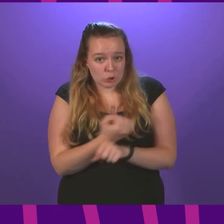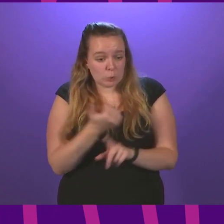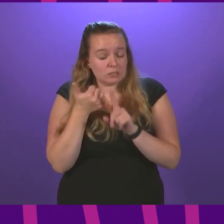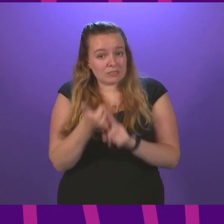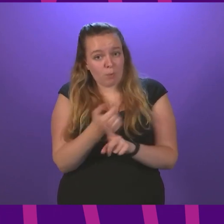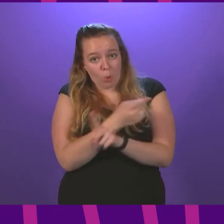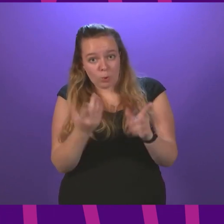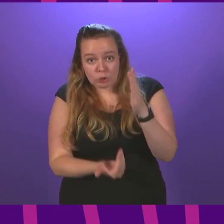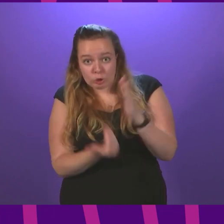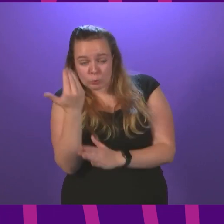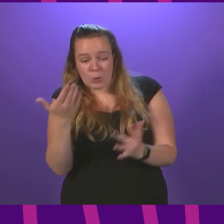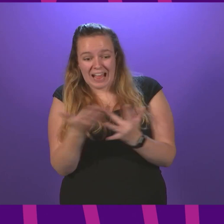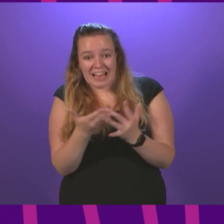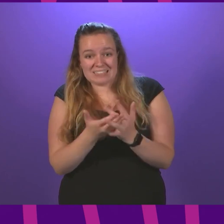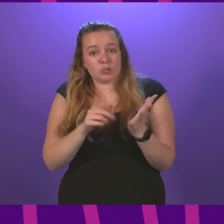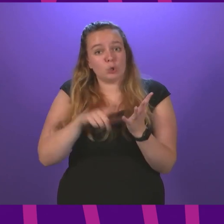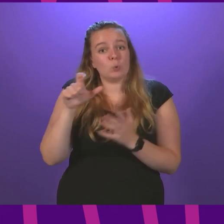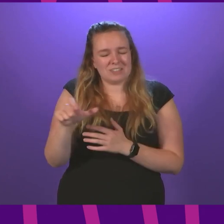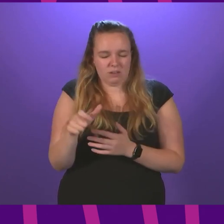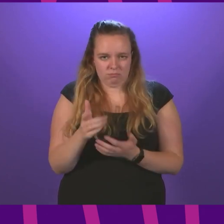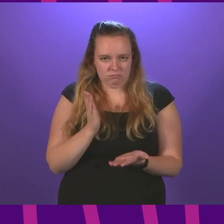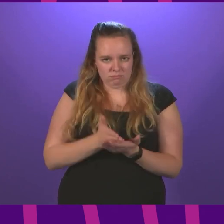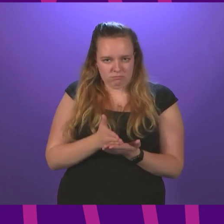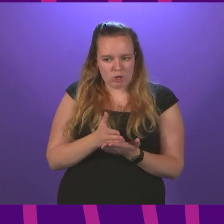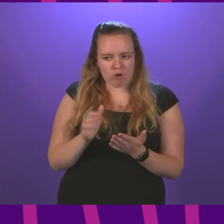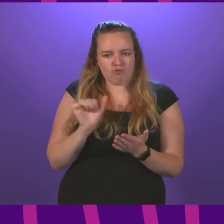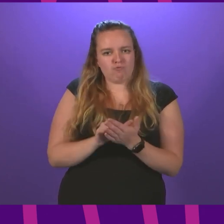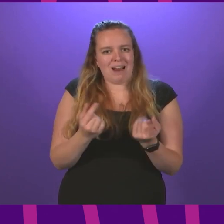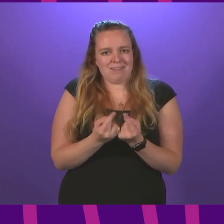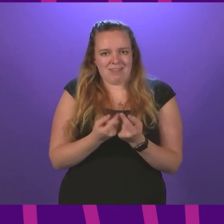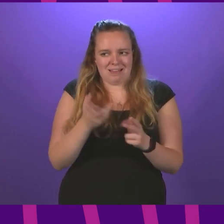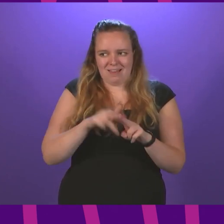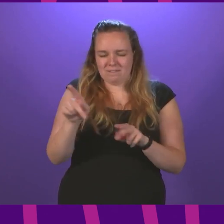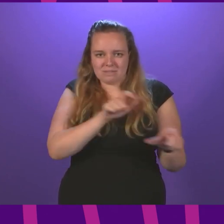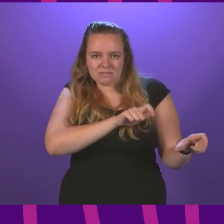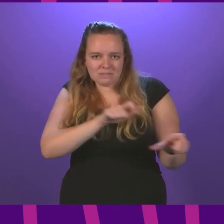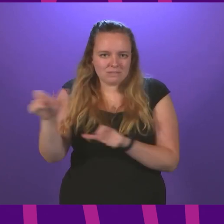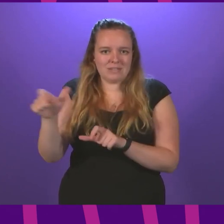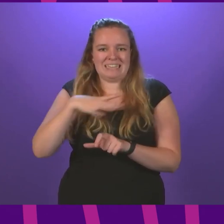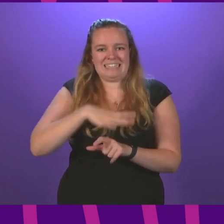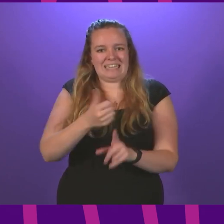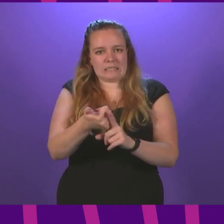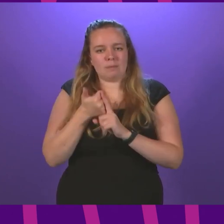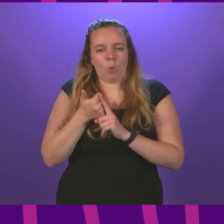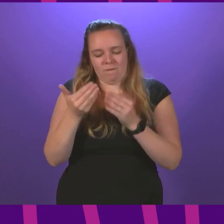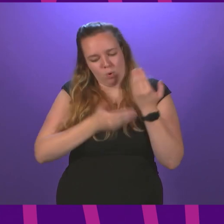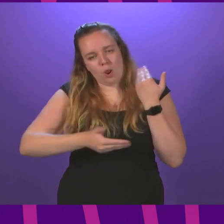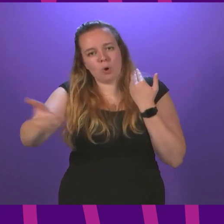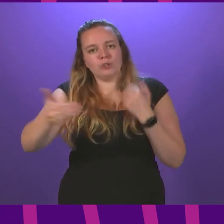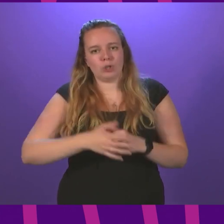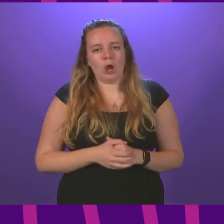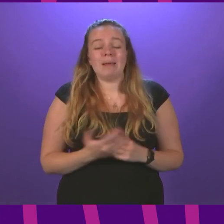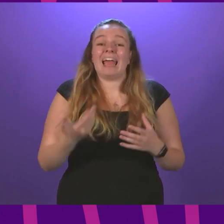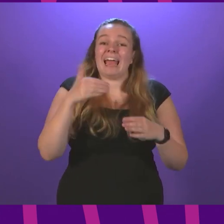newly accessing universal credit, it is surely the right thing to do for those who continue to require that support for the longer term,